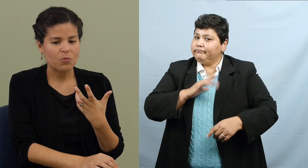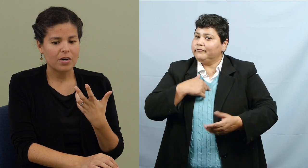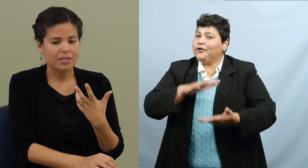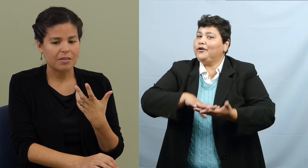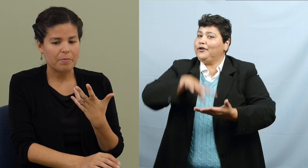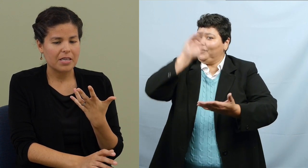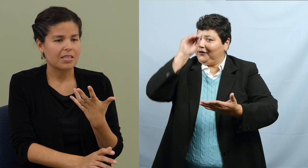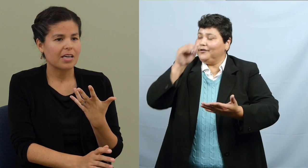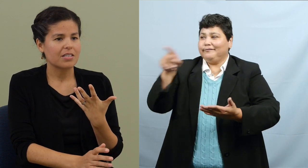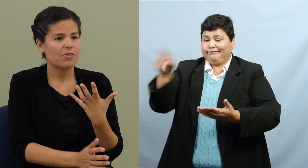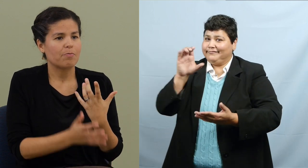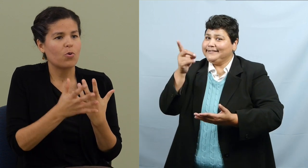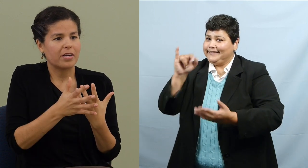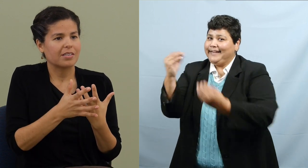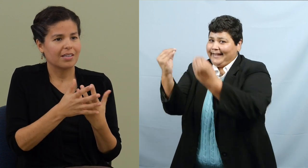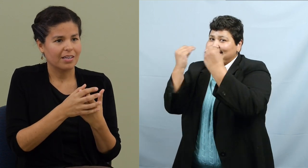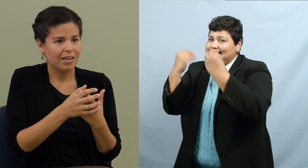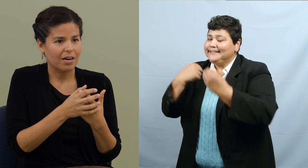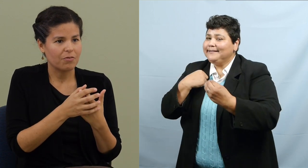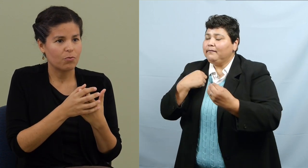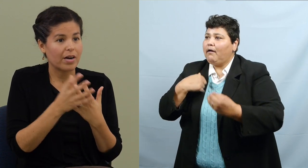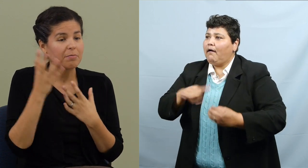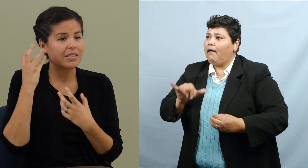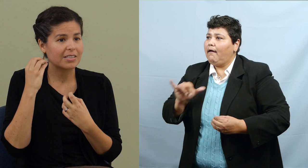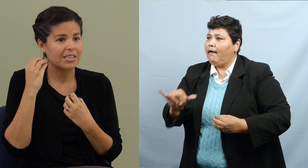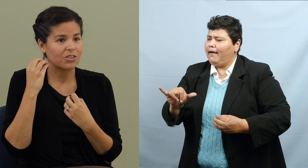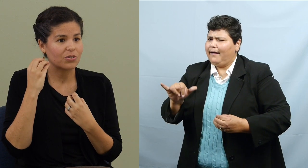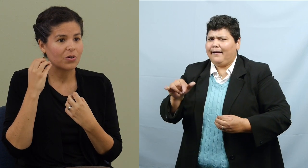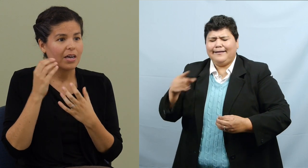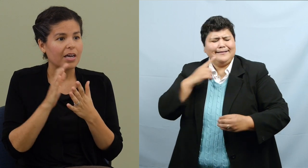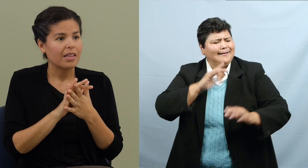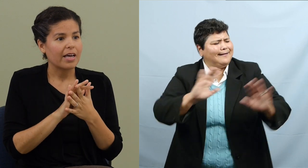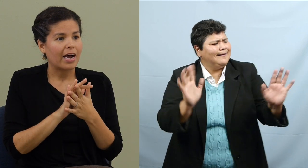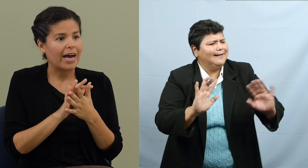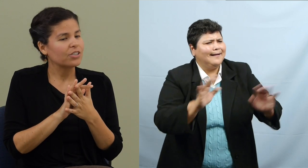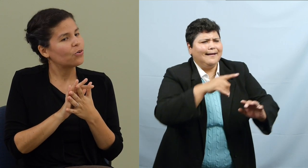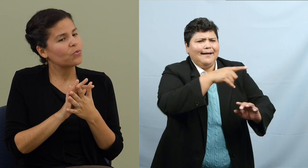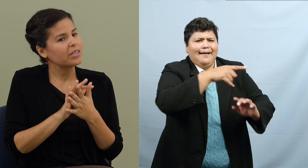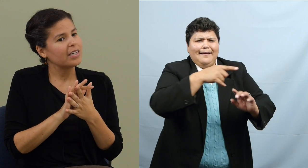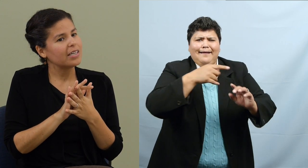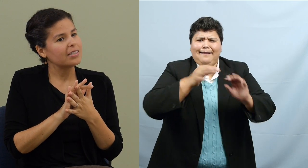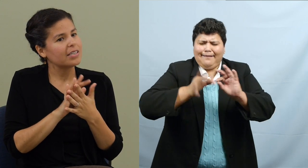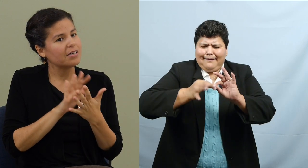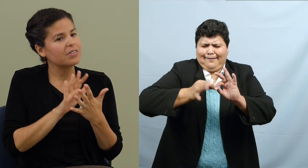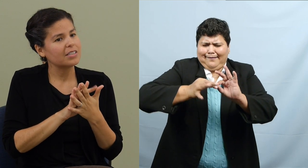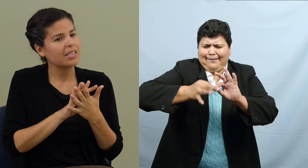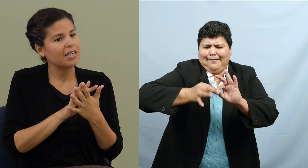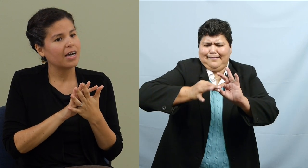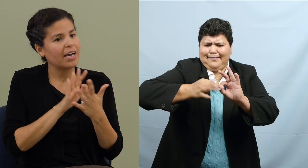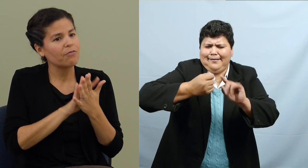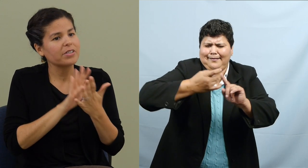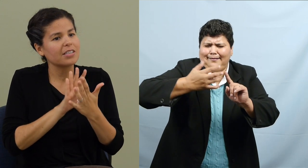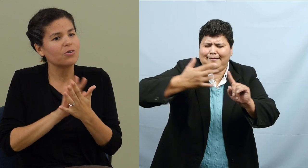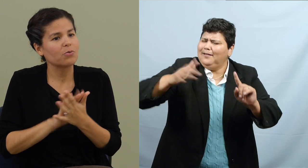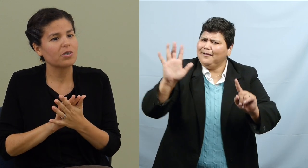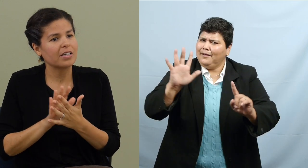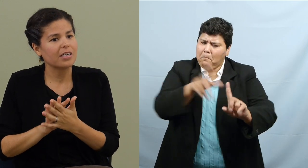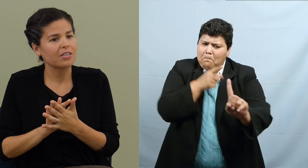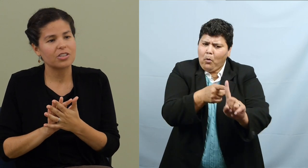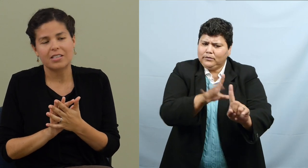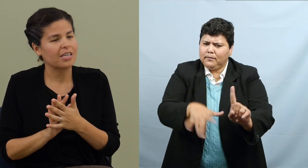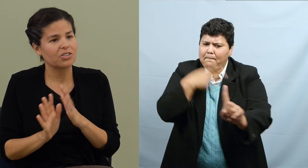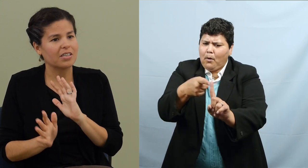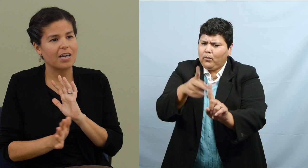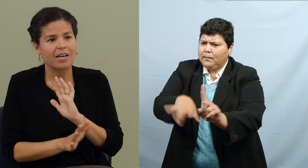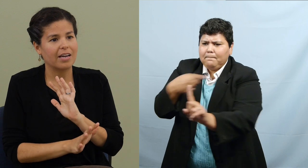actually want me to get to the point of what I'm listening to, that I don't really need to give the CDI every single word